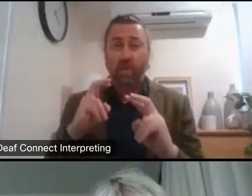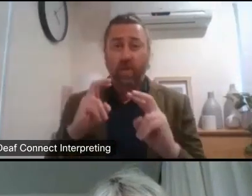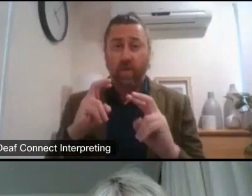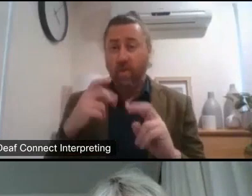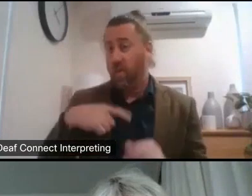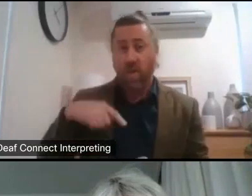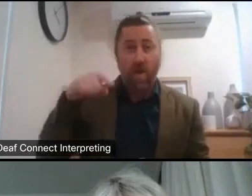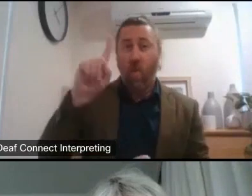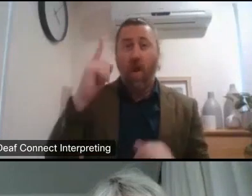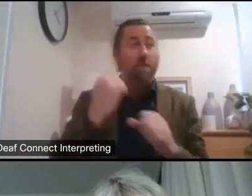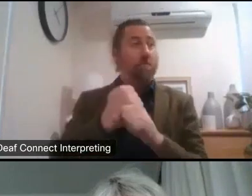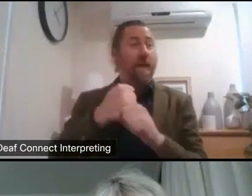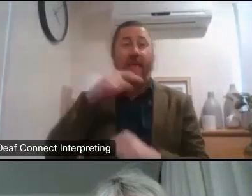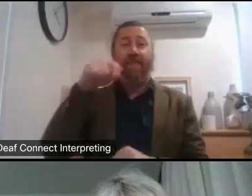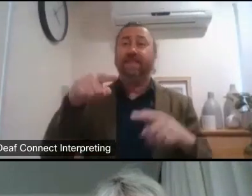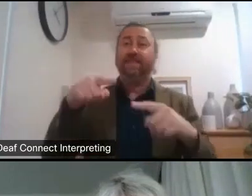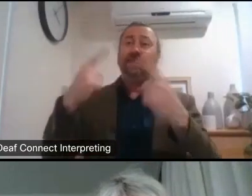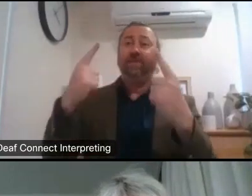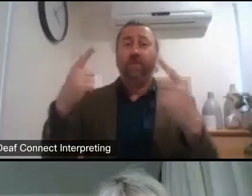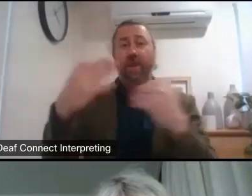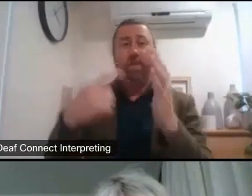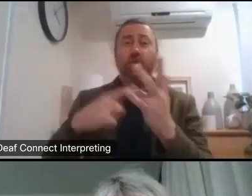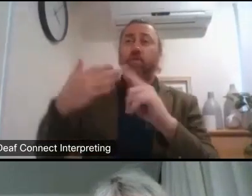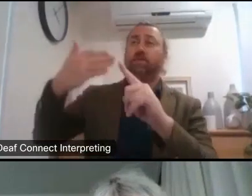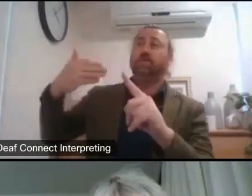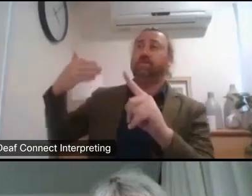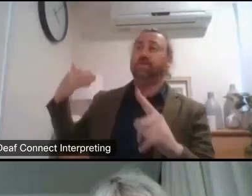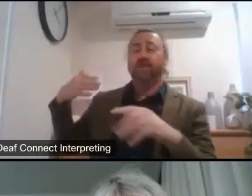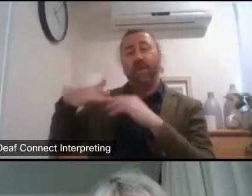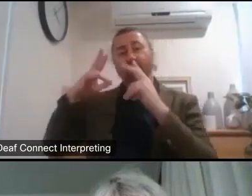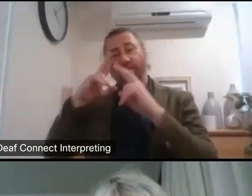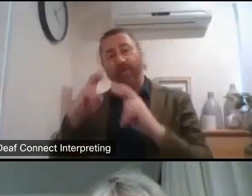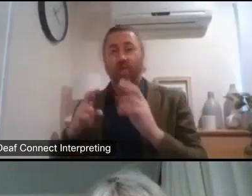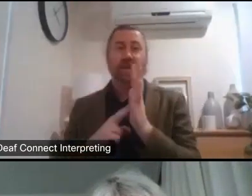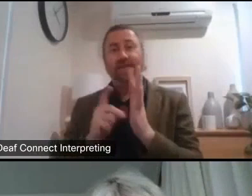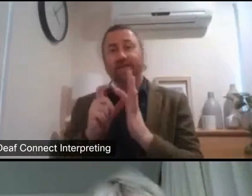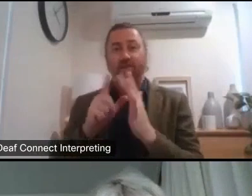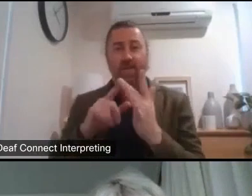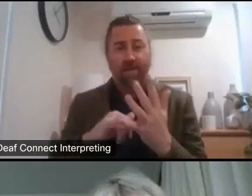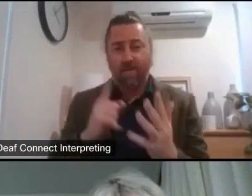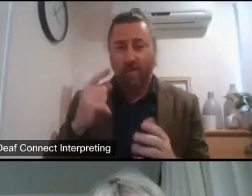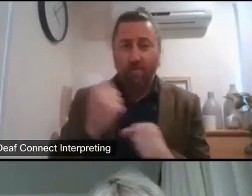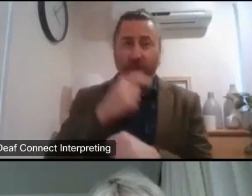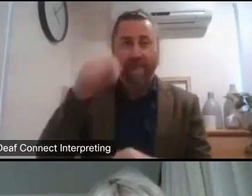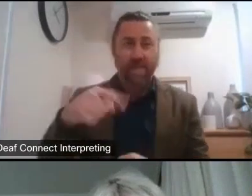any other sort of inquiry about the ndis um and um and being